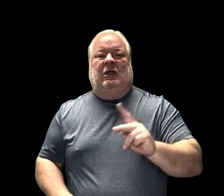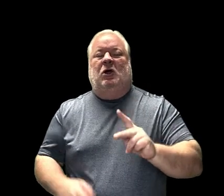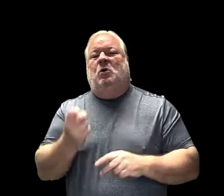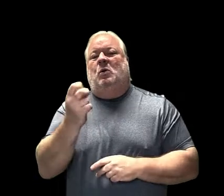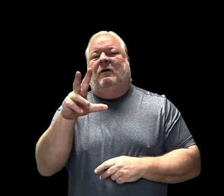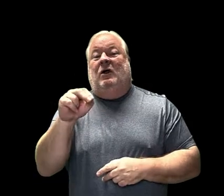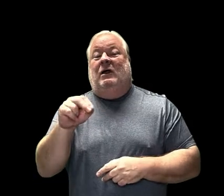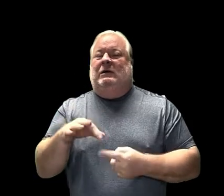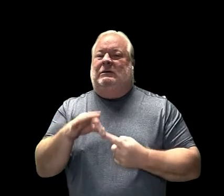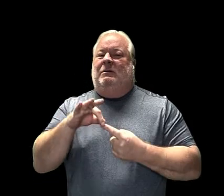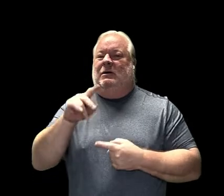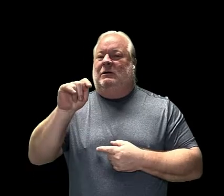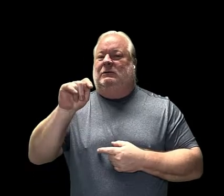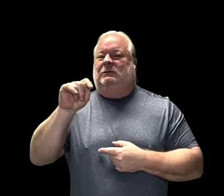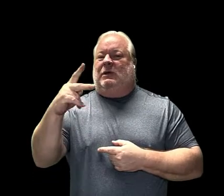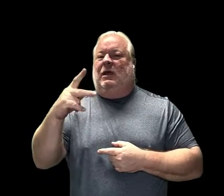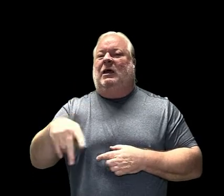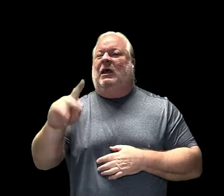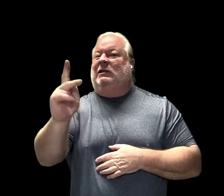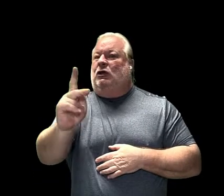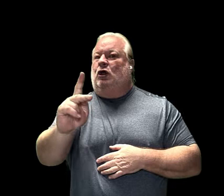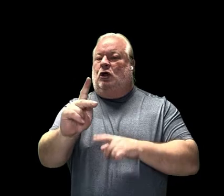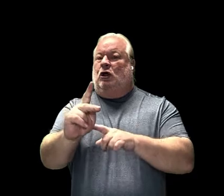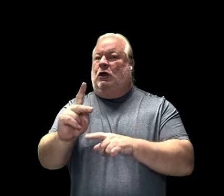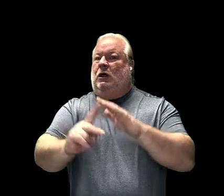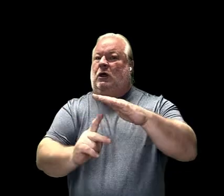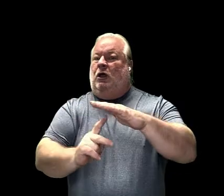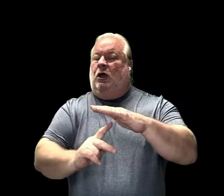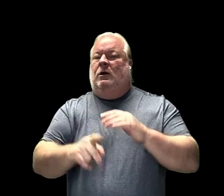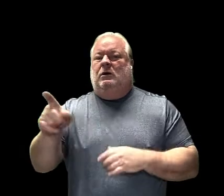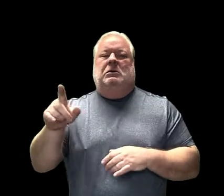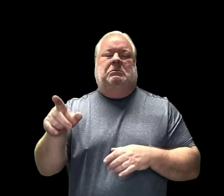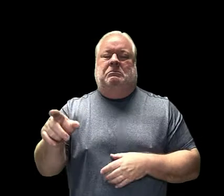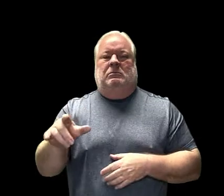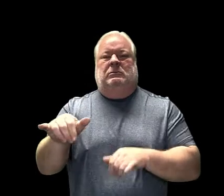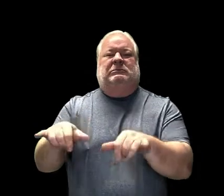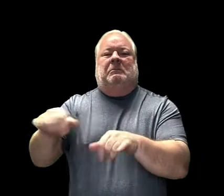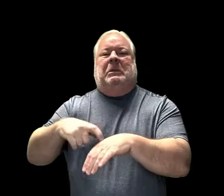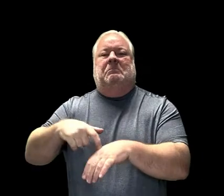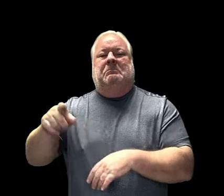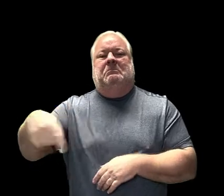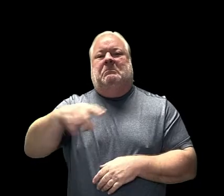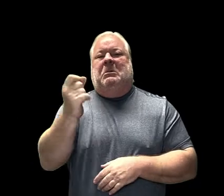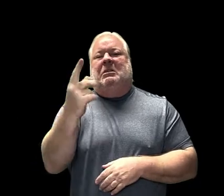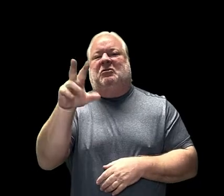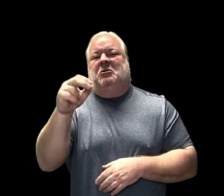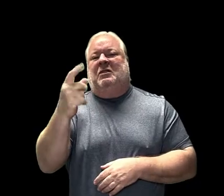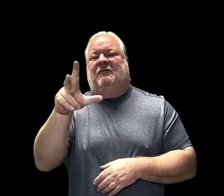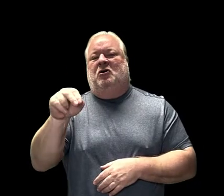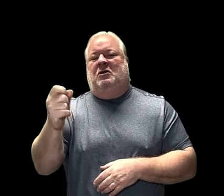for, you got it, TK and Kinder, you're going home at the same time, 1130.